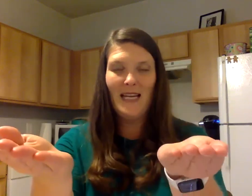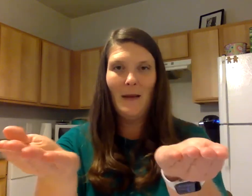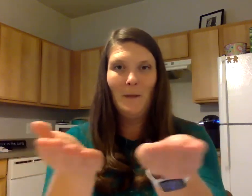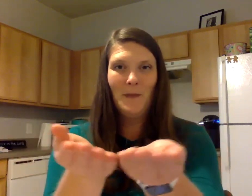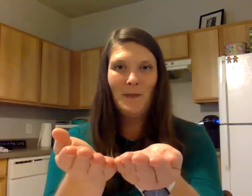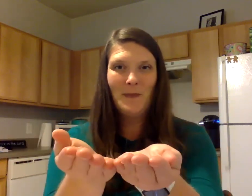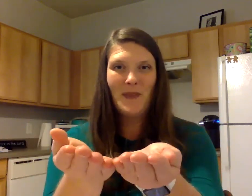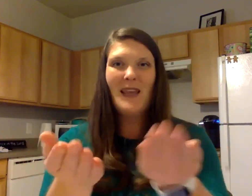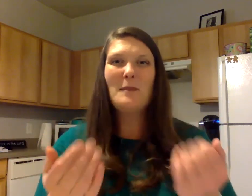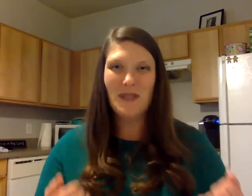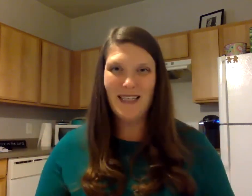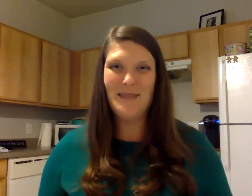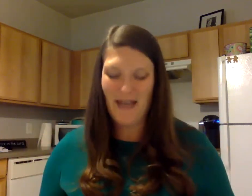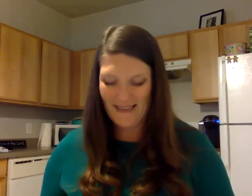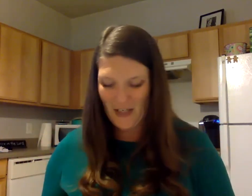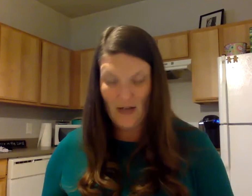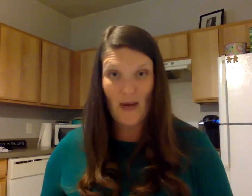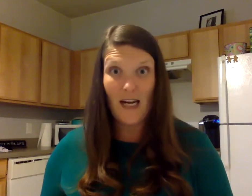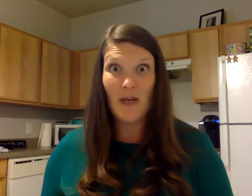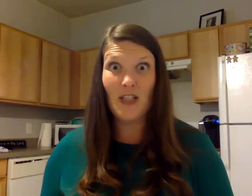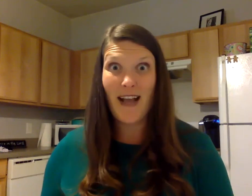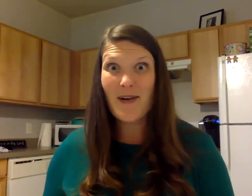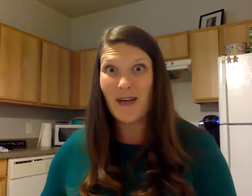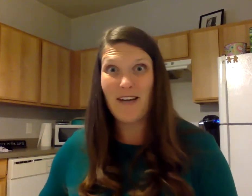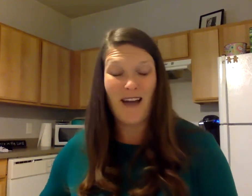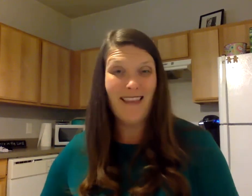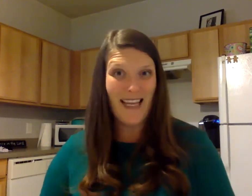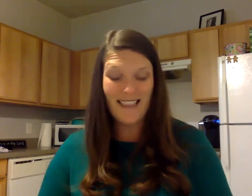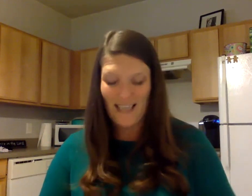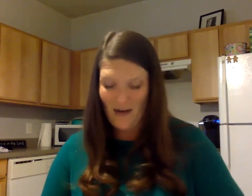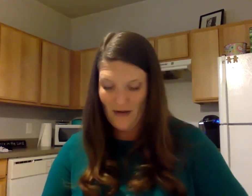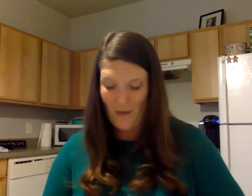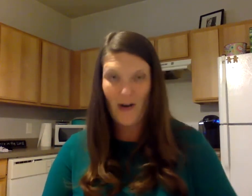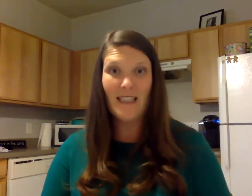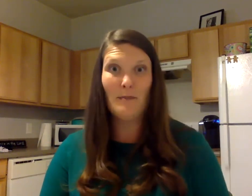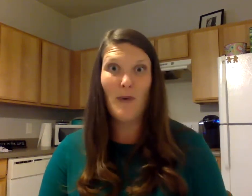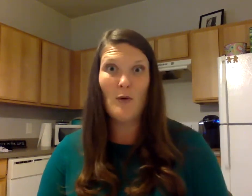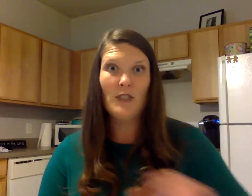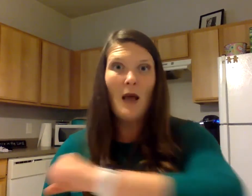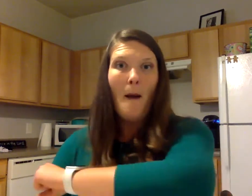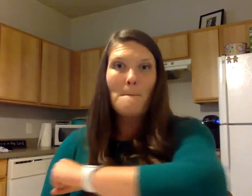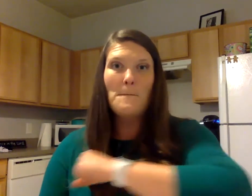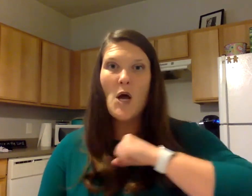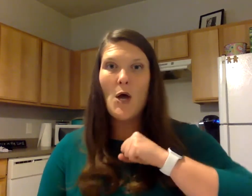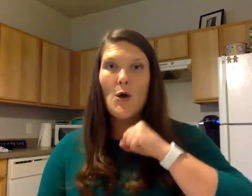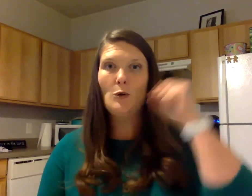police man good you ready to punch it out we're gonna find the in sound the word is boat boat